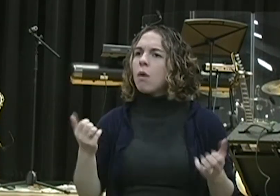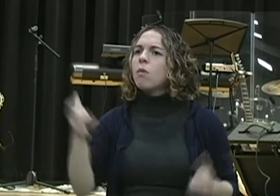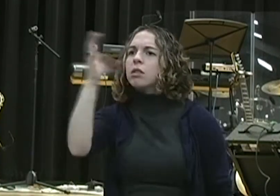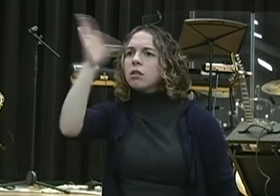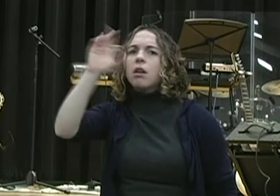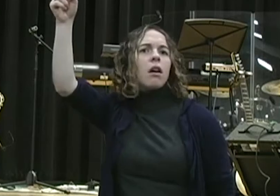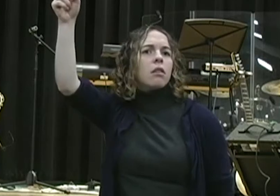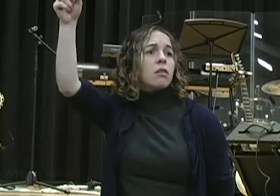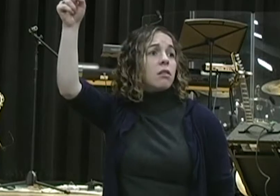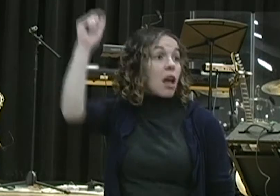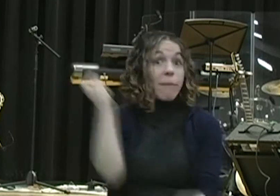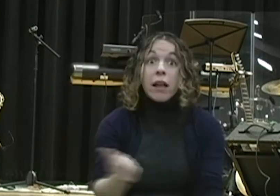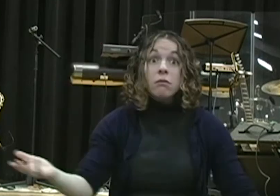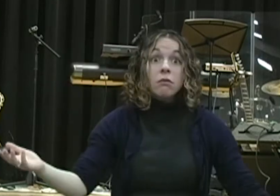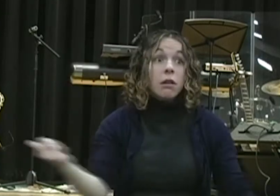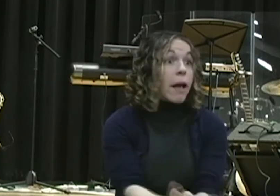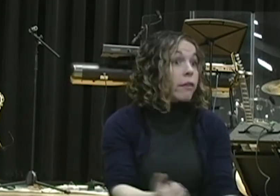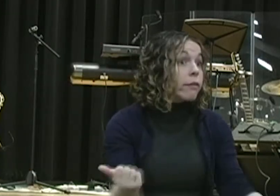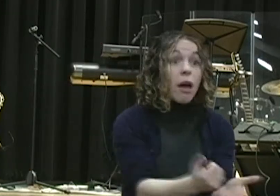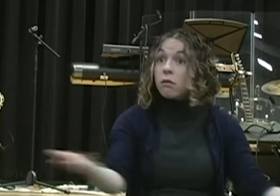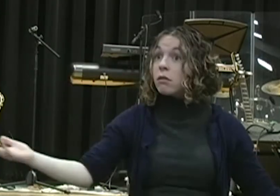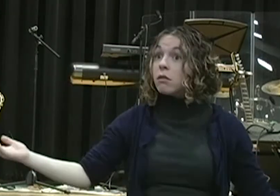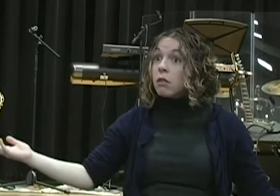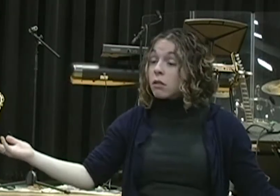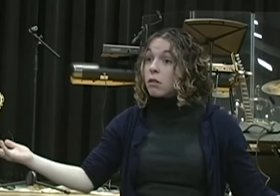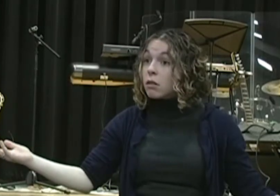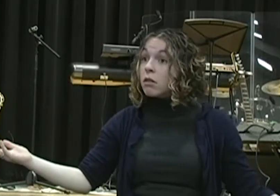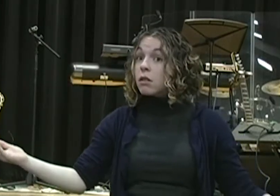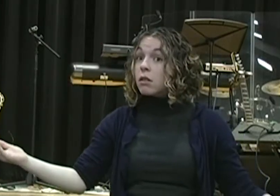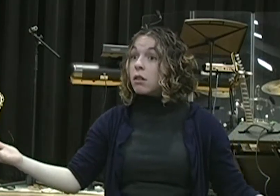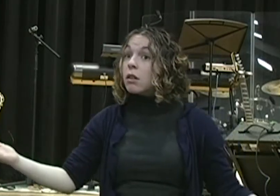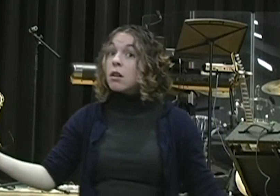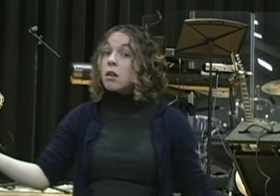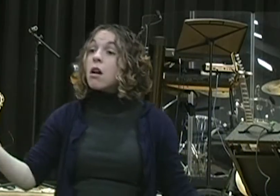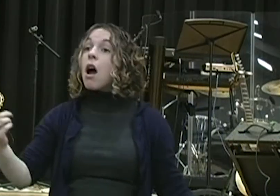Is there any amens in this house? Is there anybody here that says, I'm going to live for Jesus?